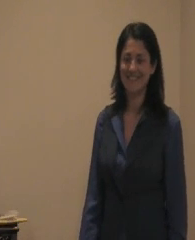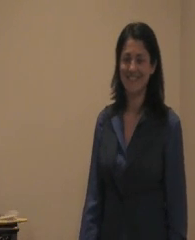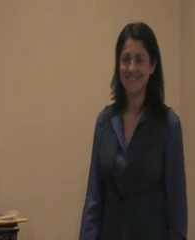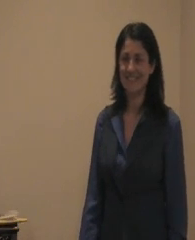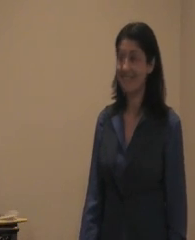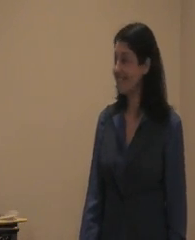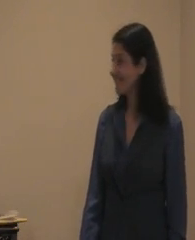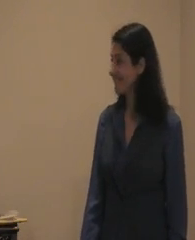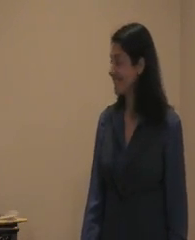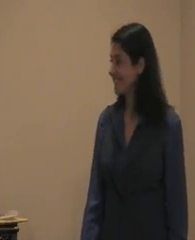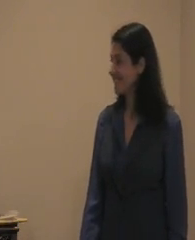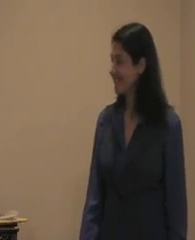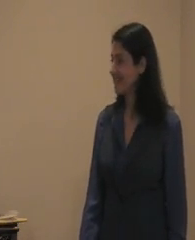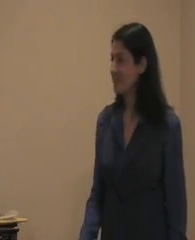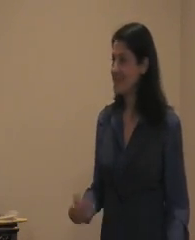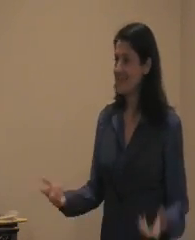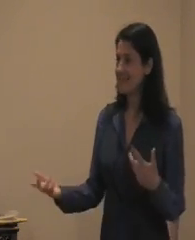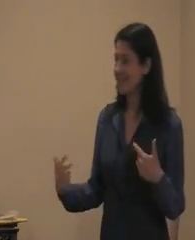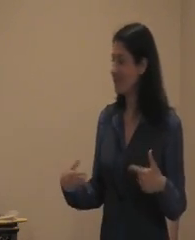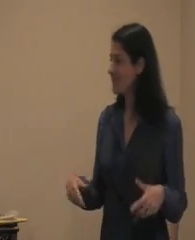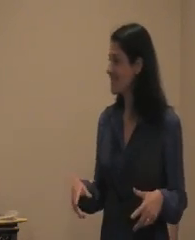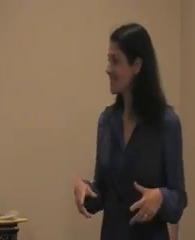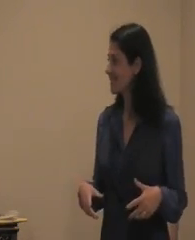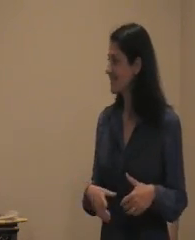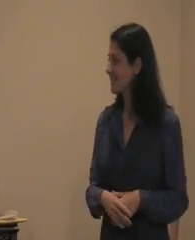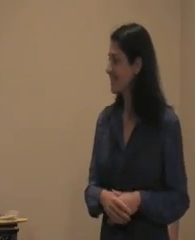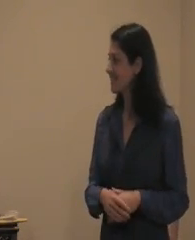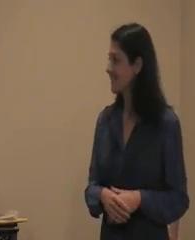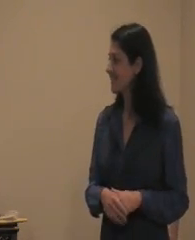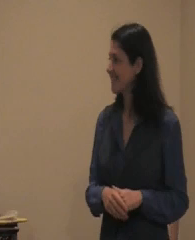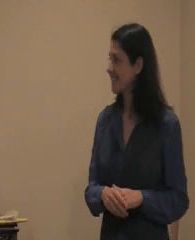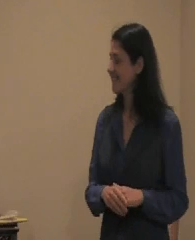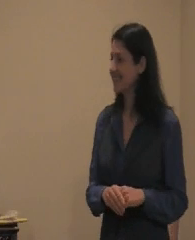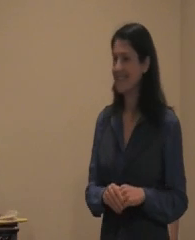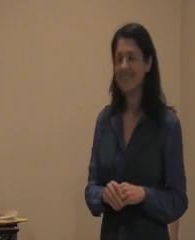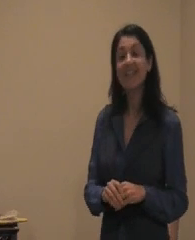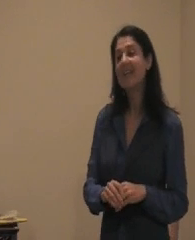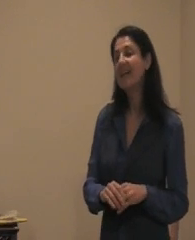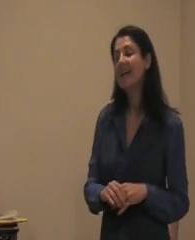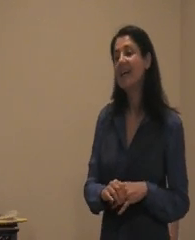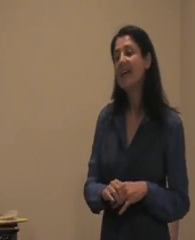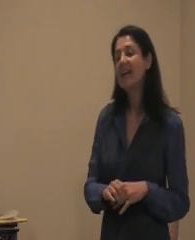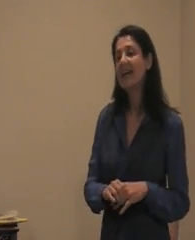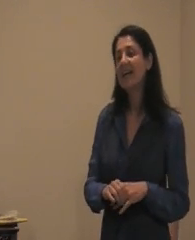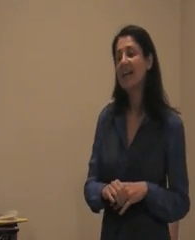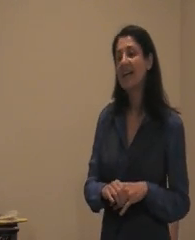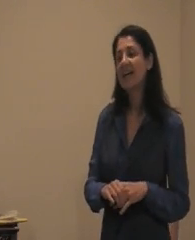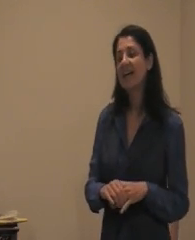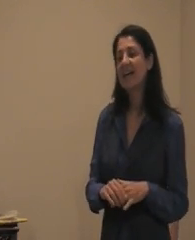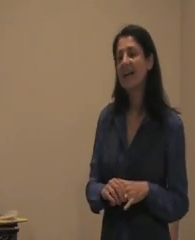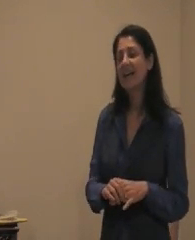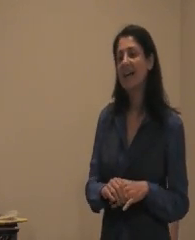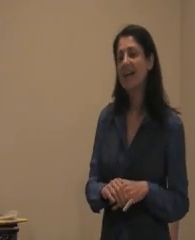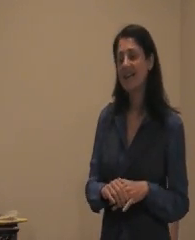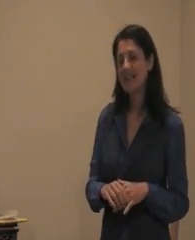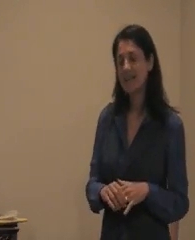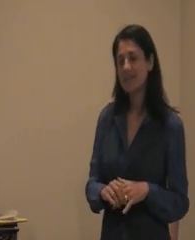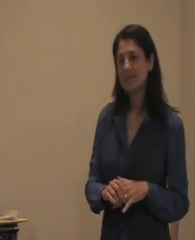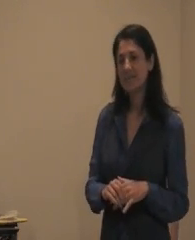Good. Any pieces that we missed? Yeah, the toxins thing, like when you burn fat and then the toxins get